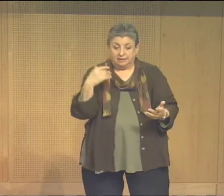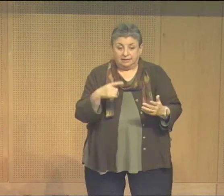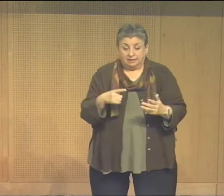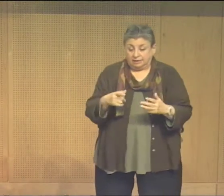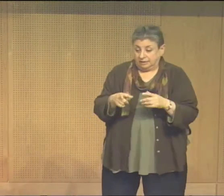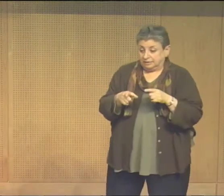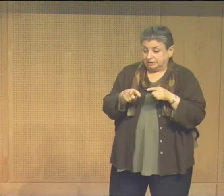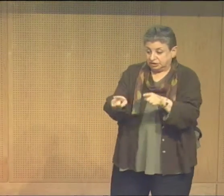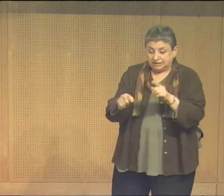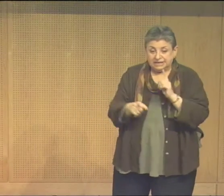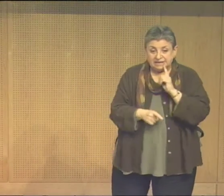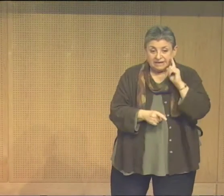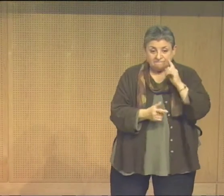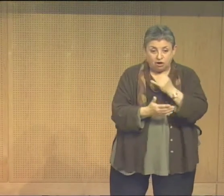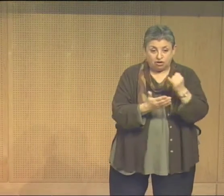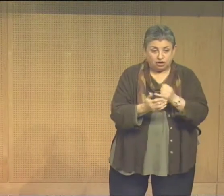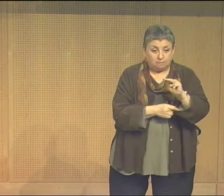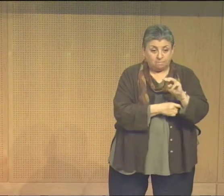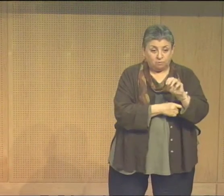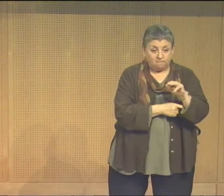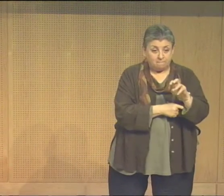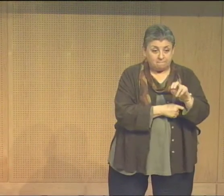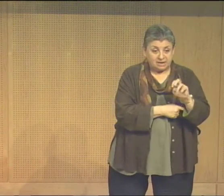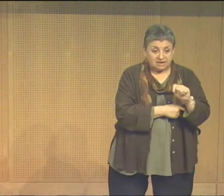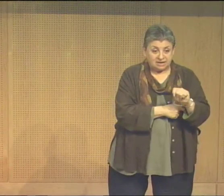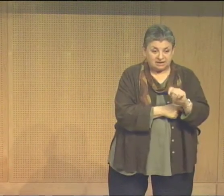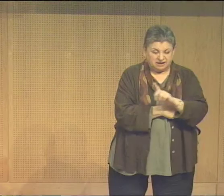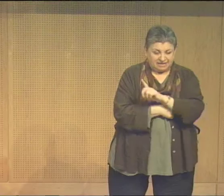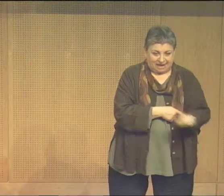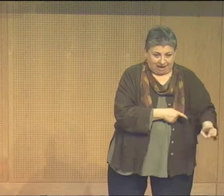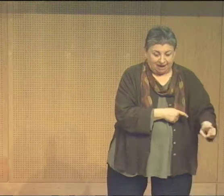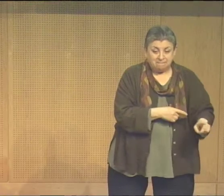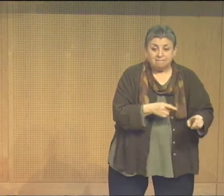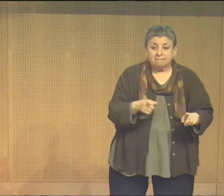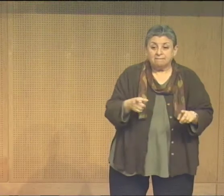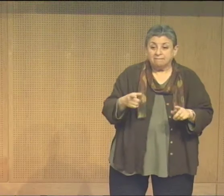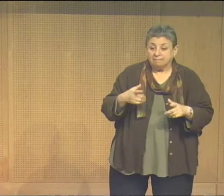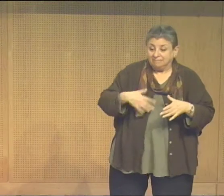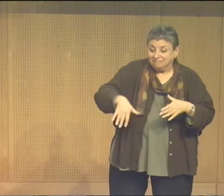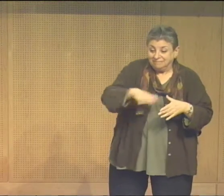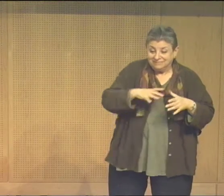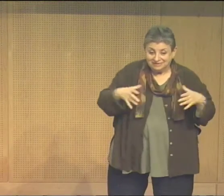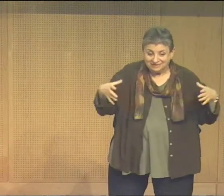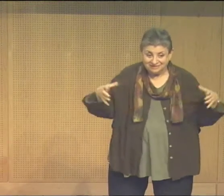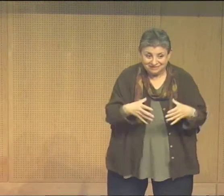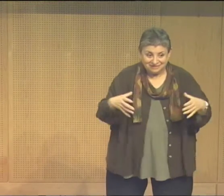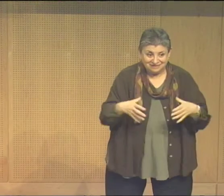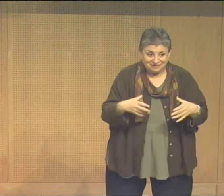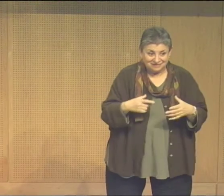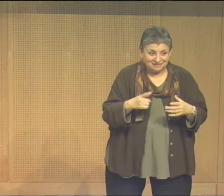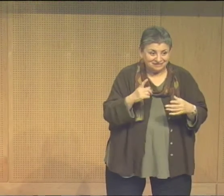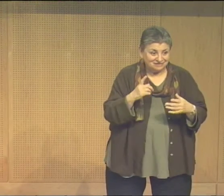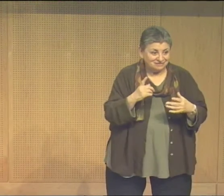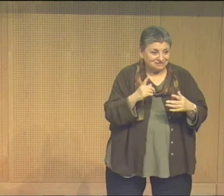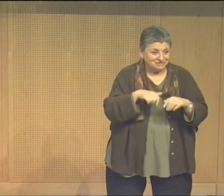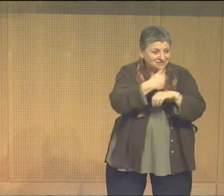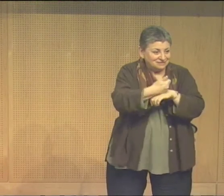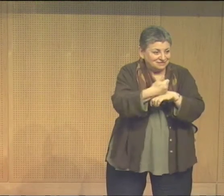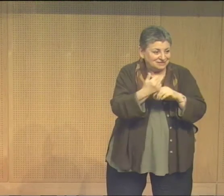well during the deaf art movement D-A-M we got together